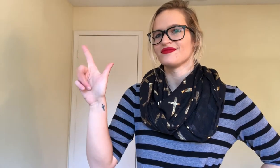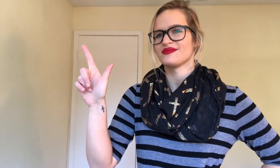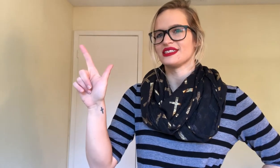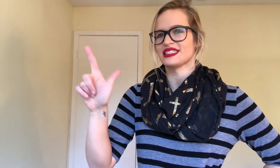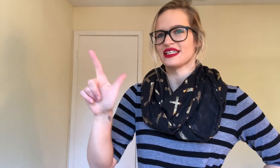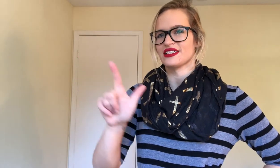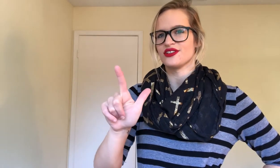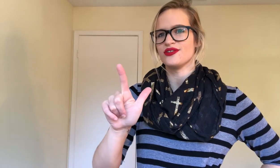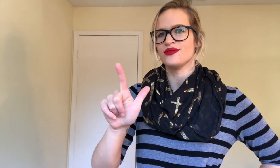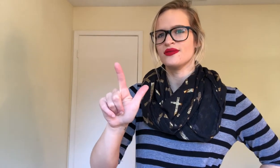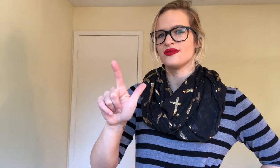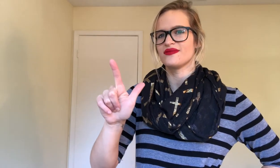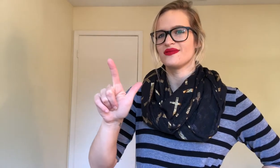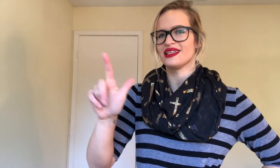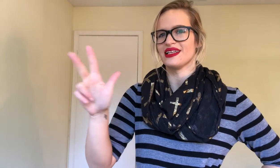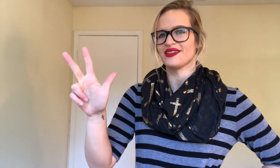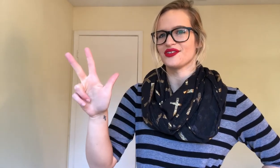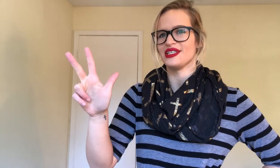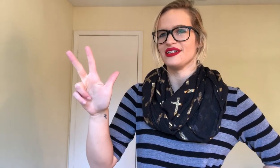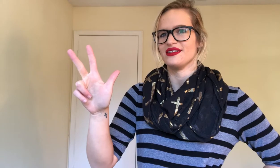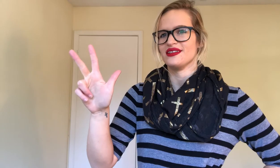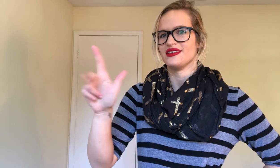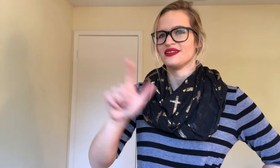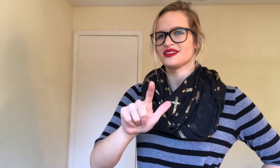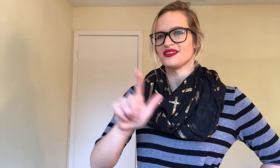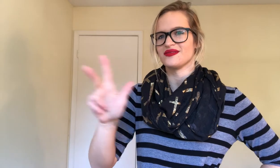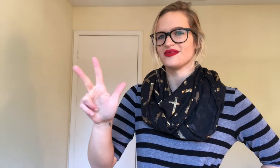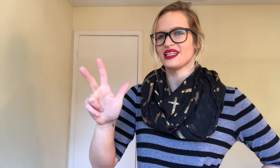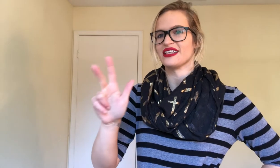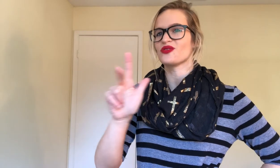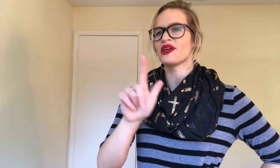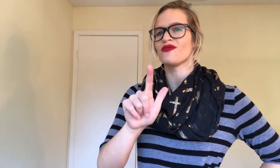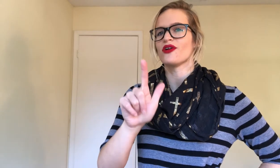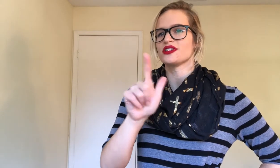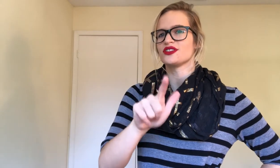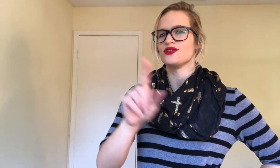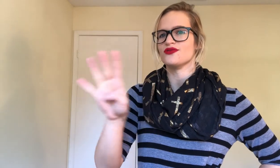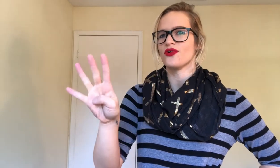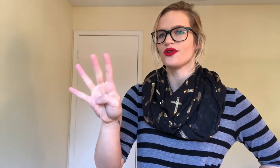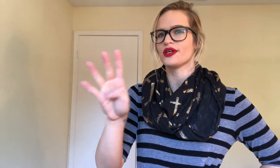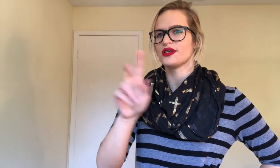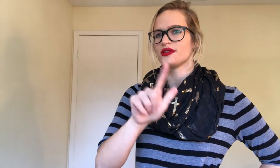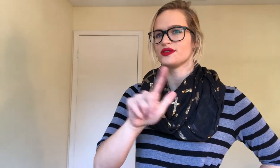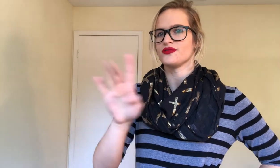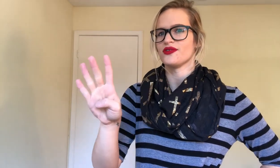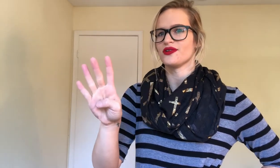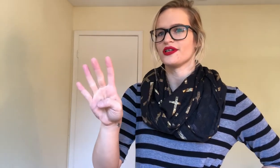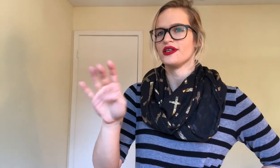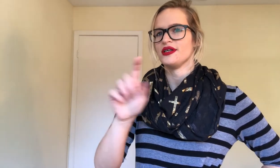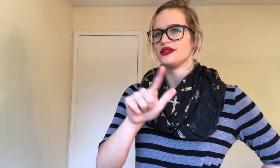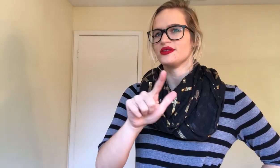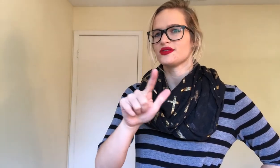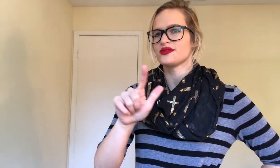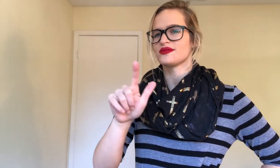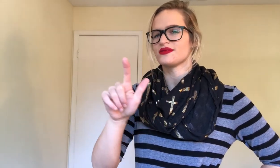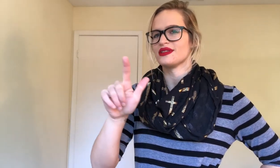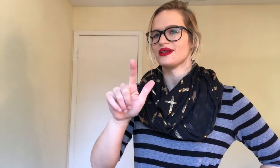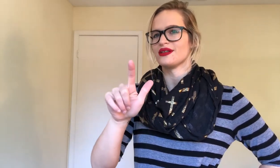It's like a two, and then three. So, like 24 is two, four, two, four, and then